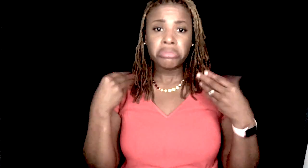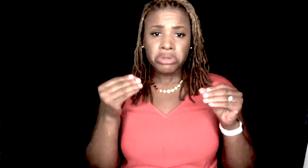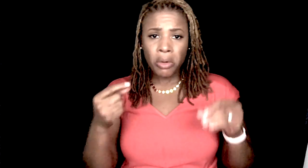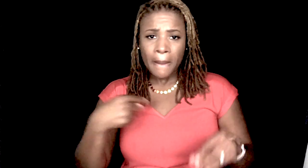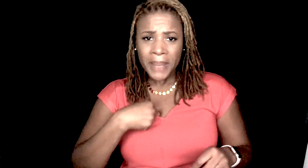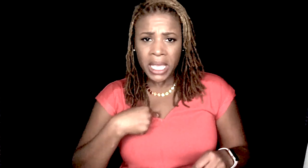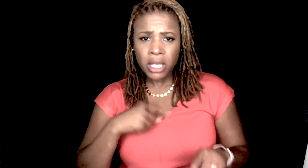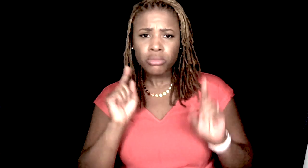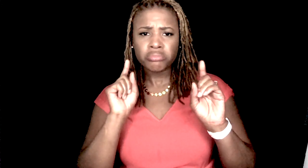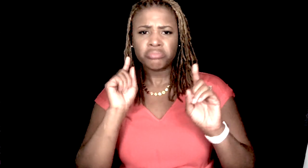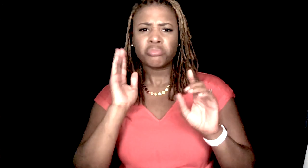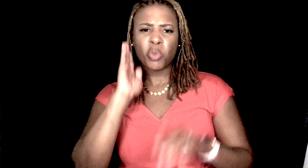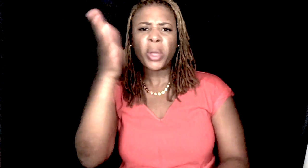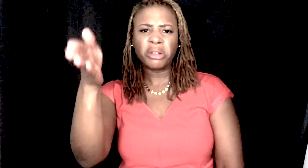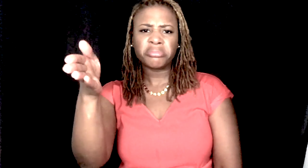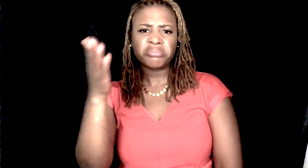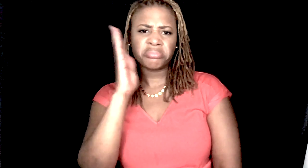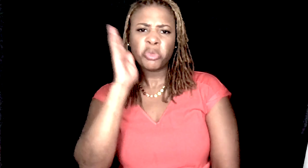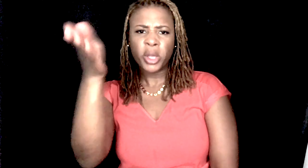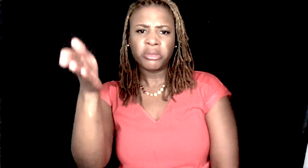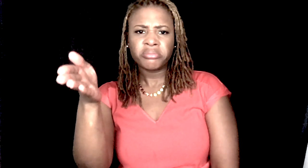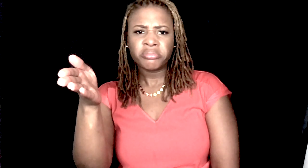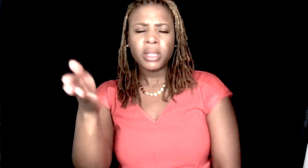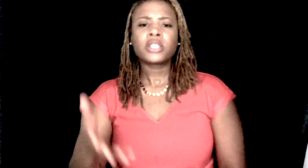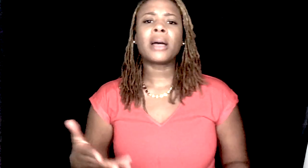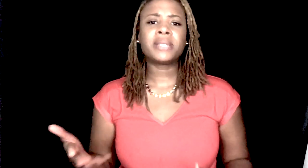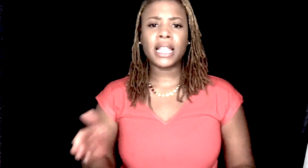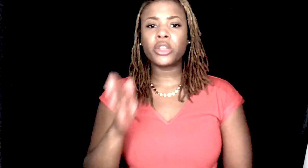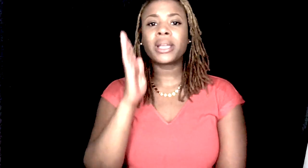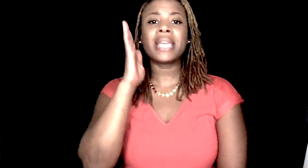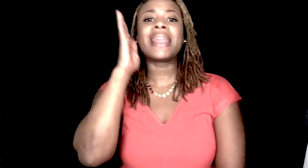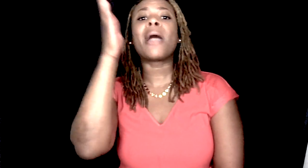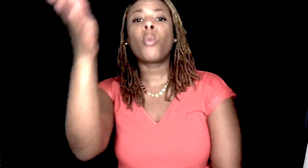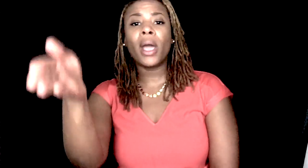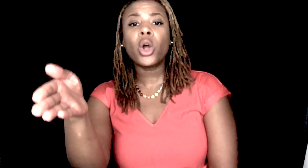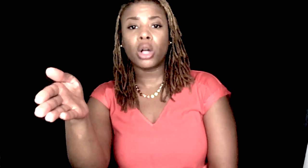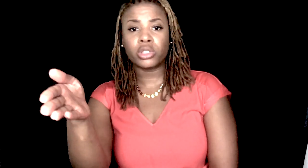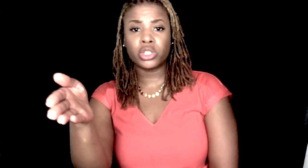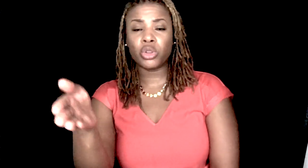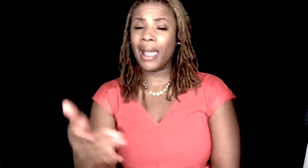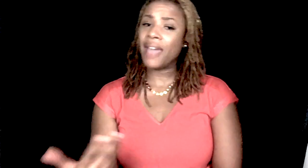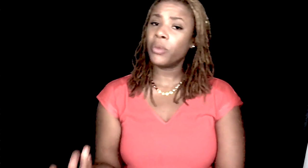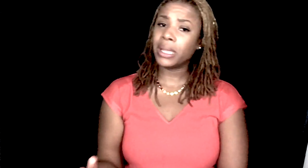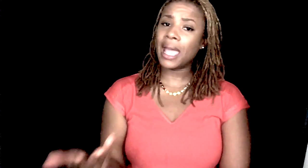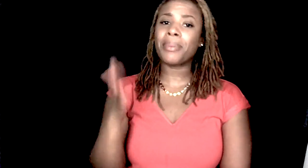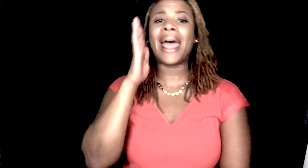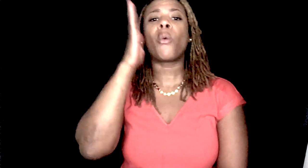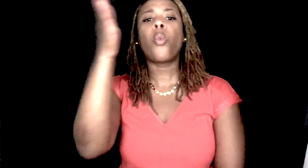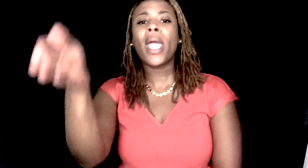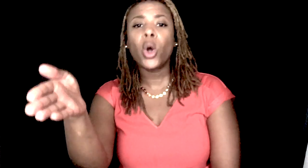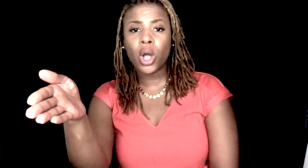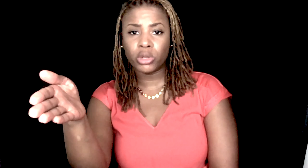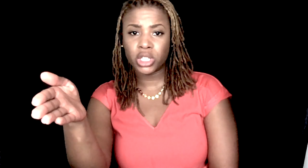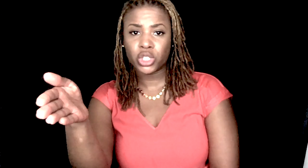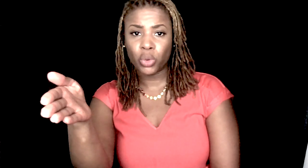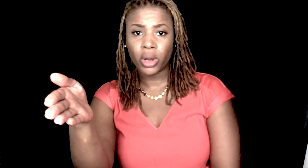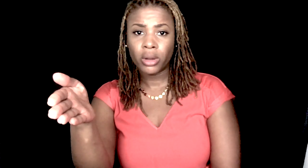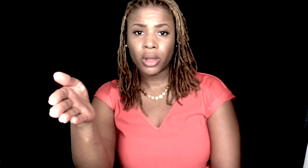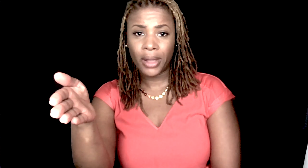I'm telling you again that I will go to the store. haven't went yet, but I will go to the store. Okay.